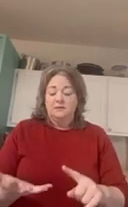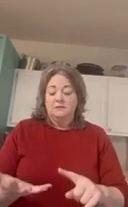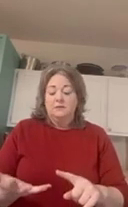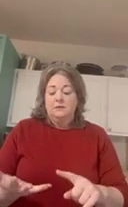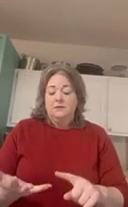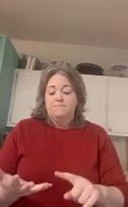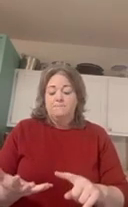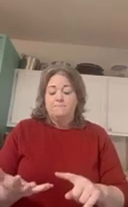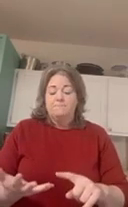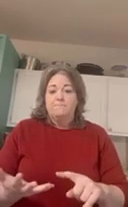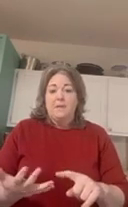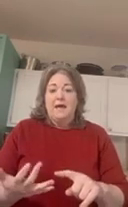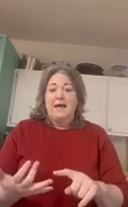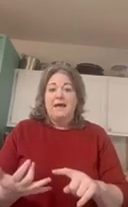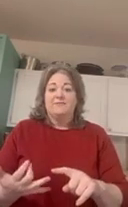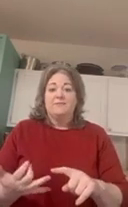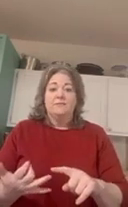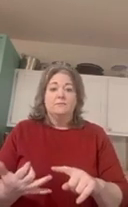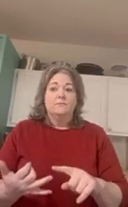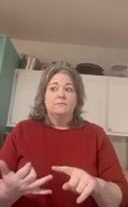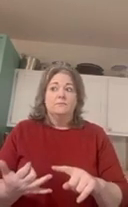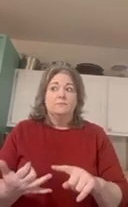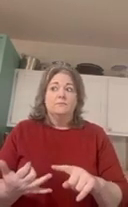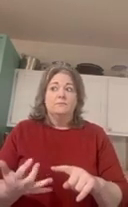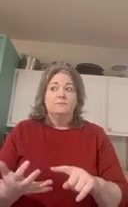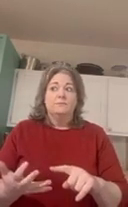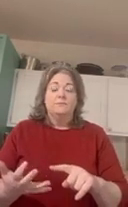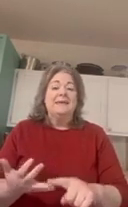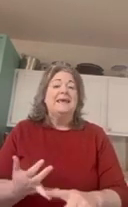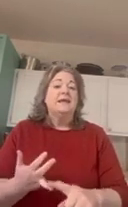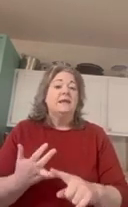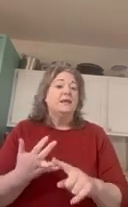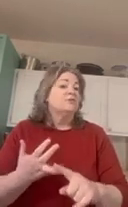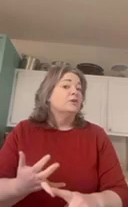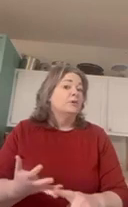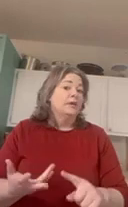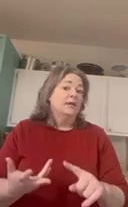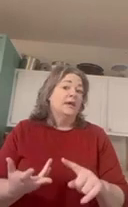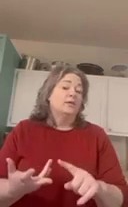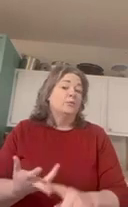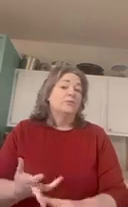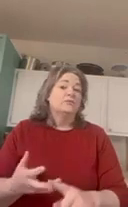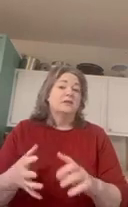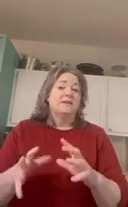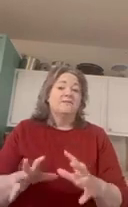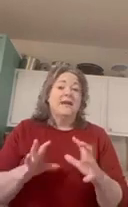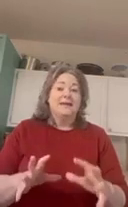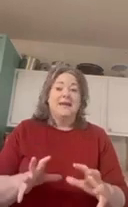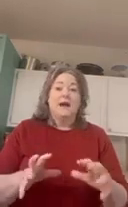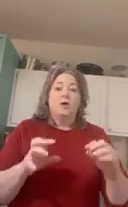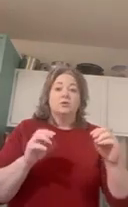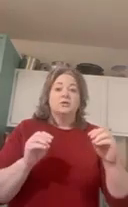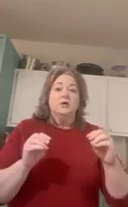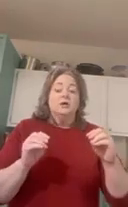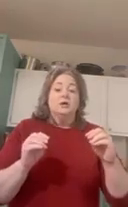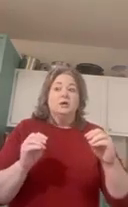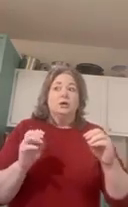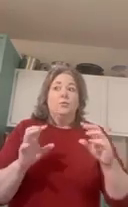i've began interviewing and researching and finding out you know